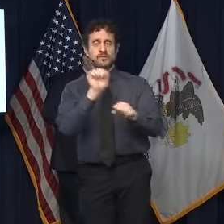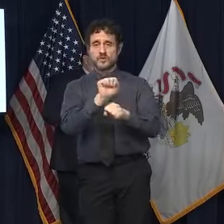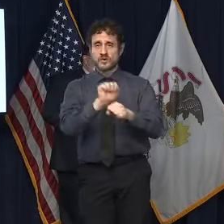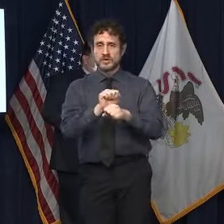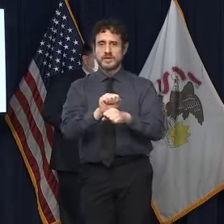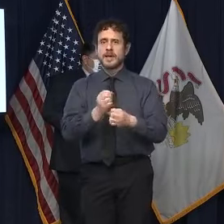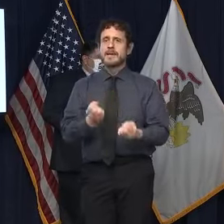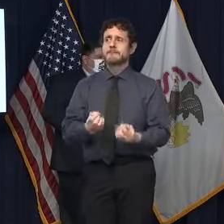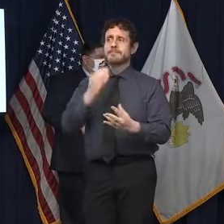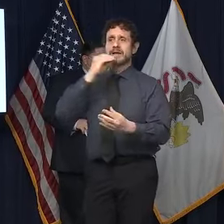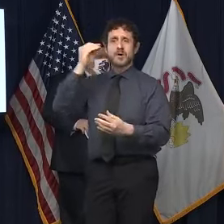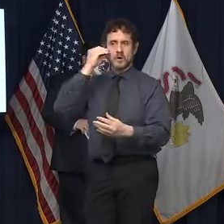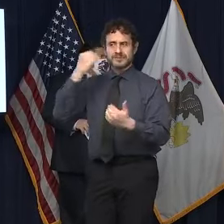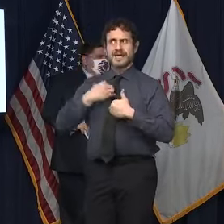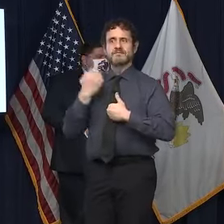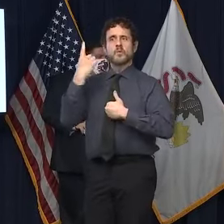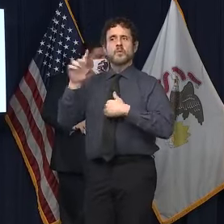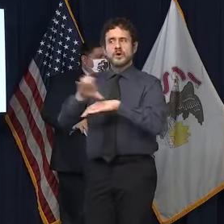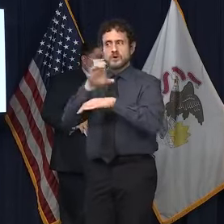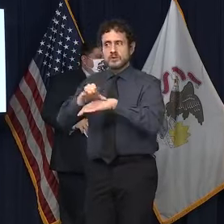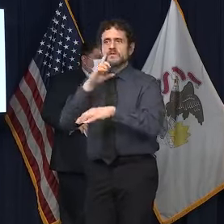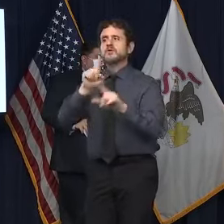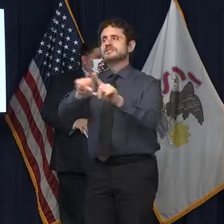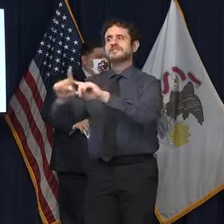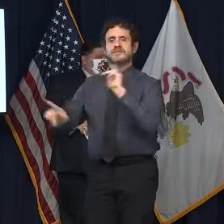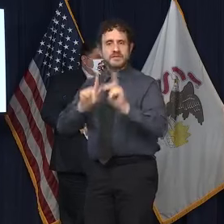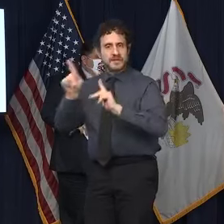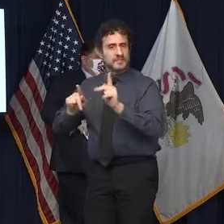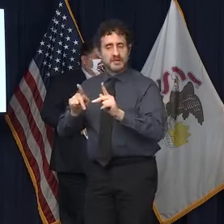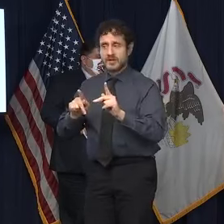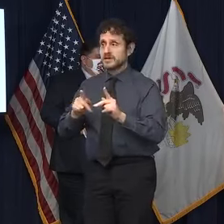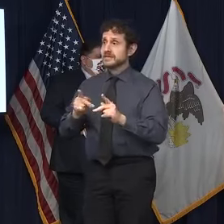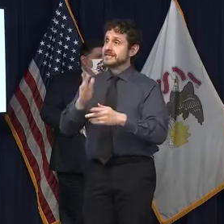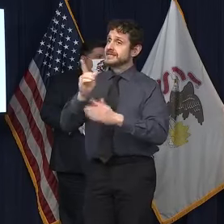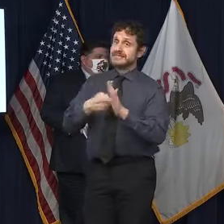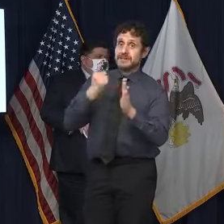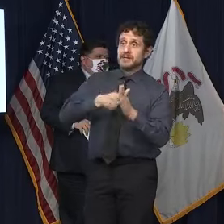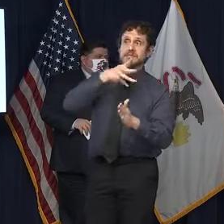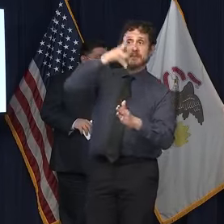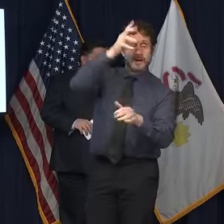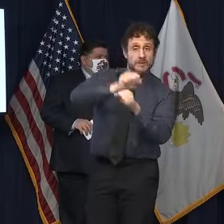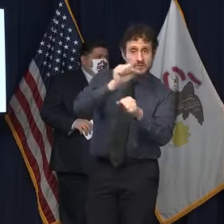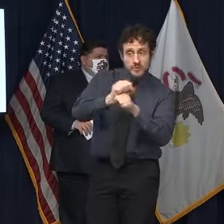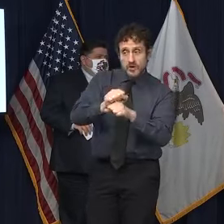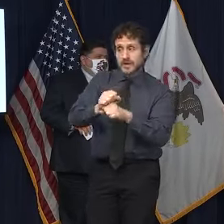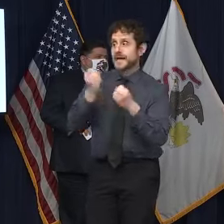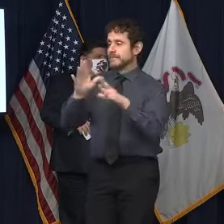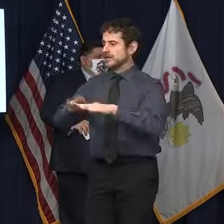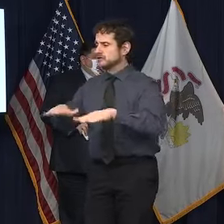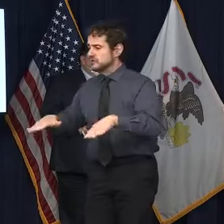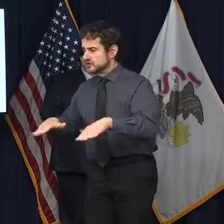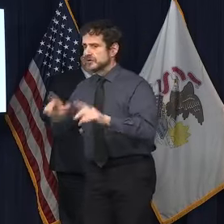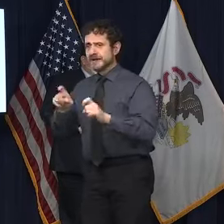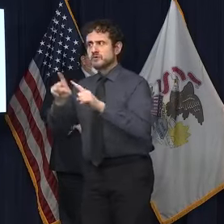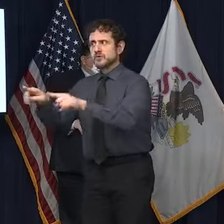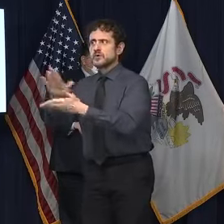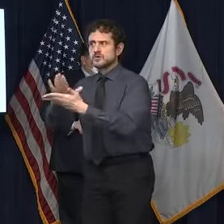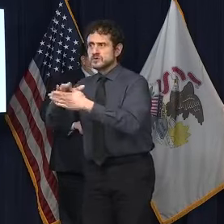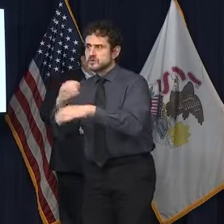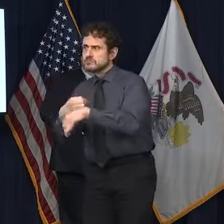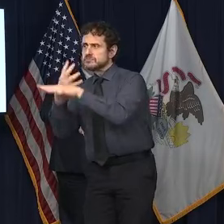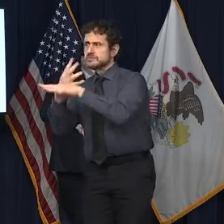is not enough to meet the demands of working parents and multiple children who are learning virtually.